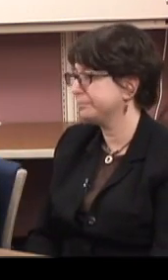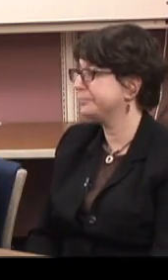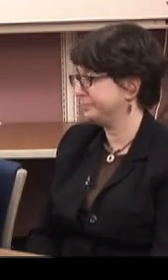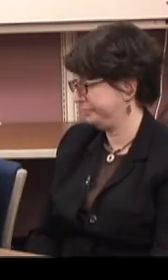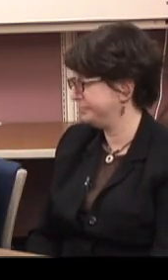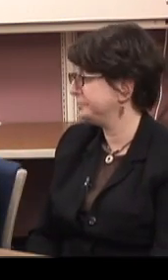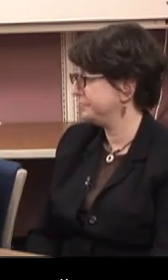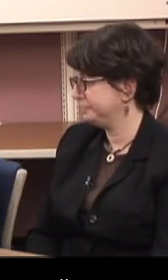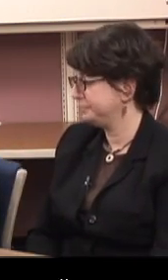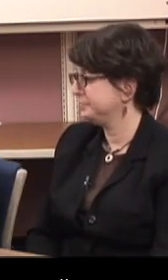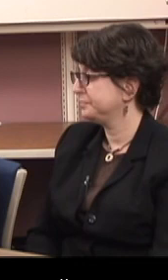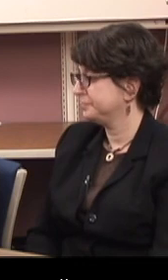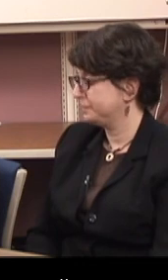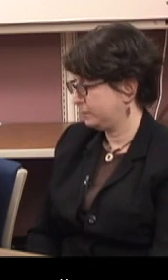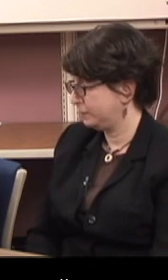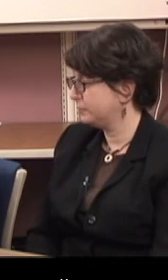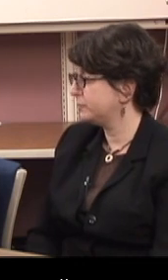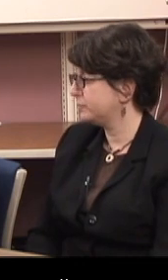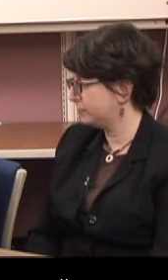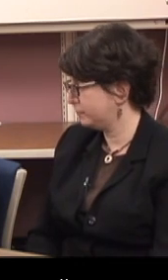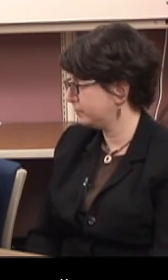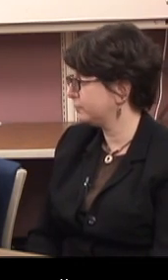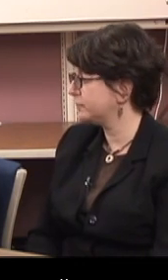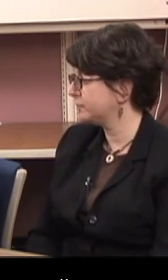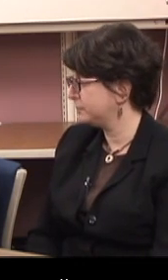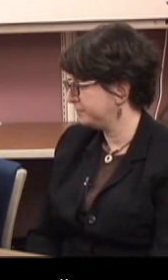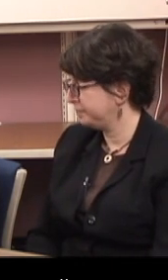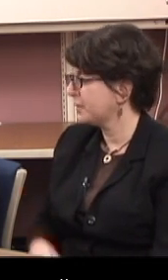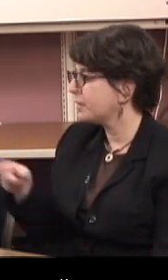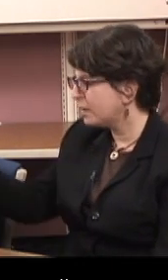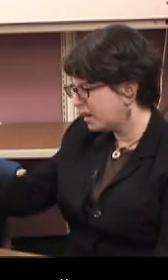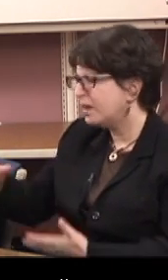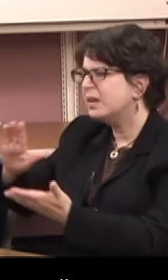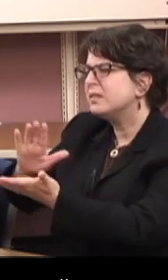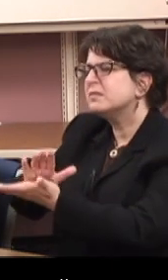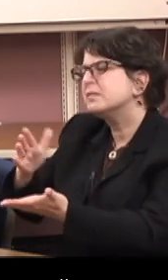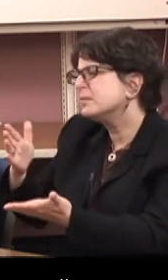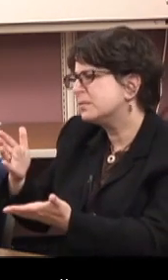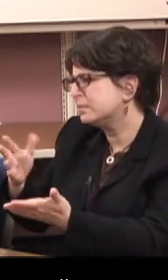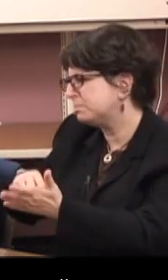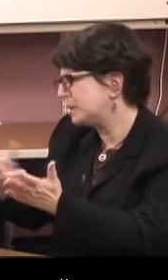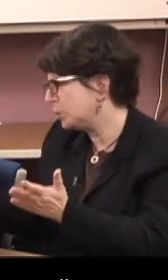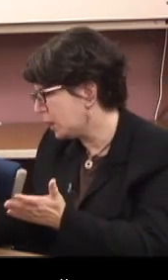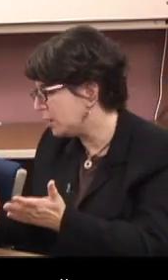Sure. And it's, they're basically going to say, I am applying for Mass Rehab Services.